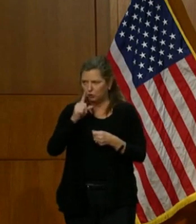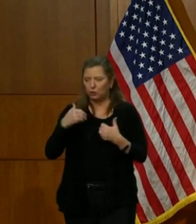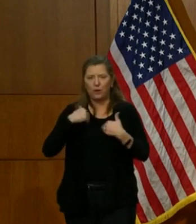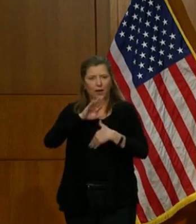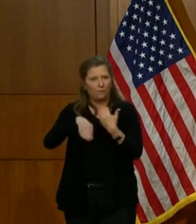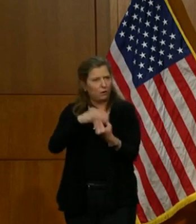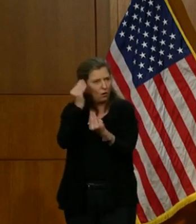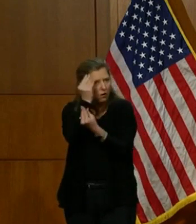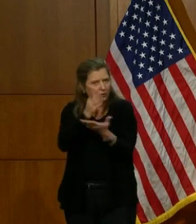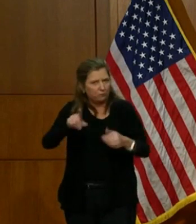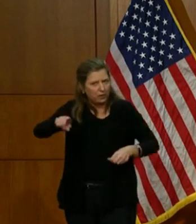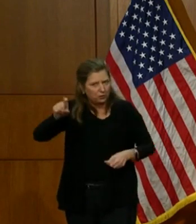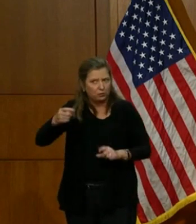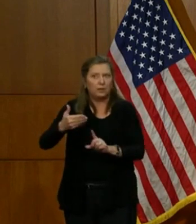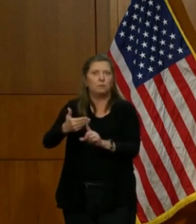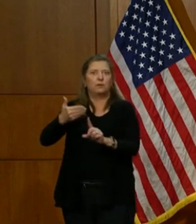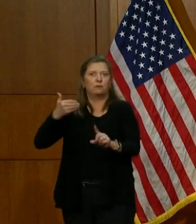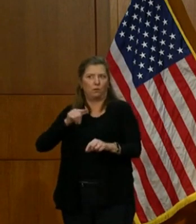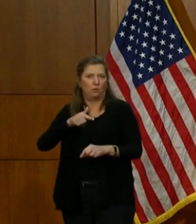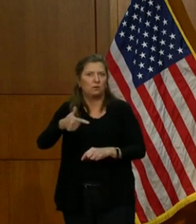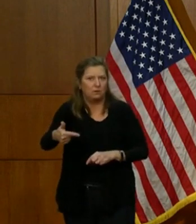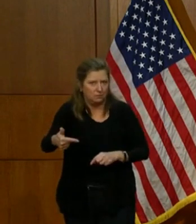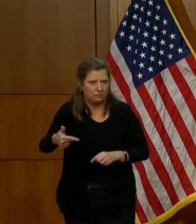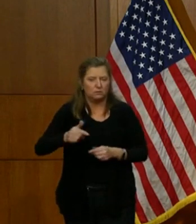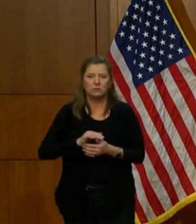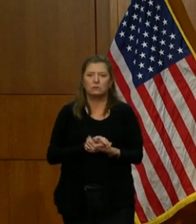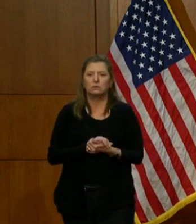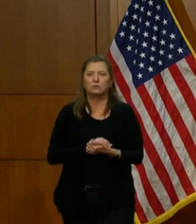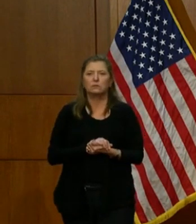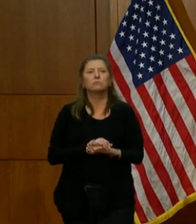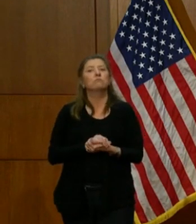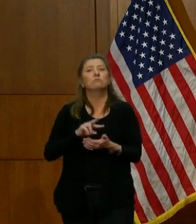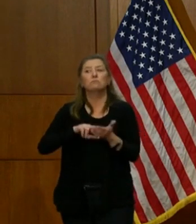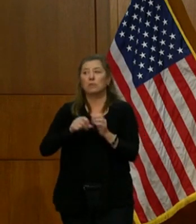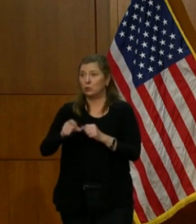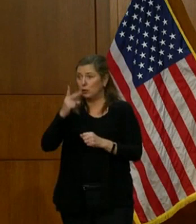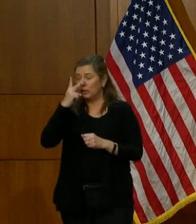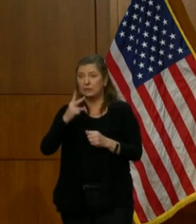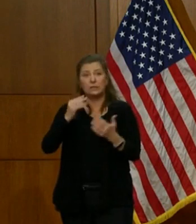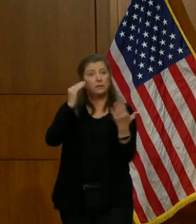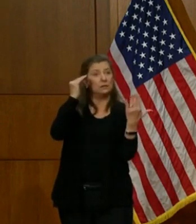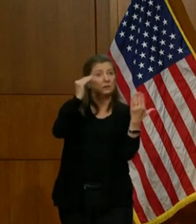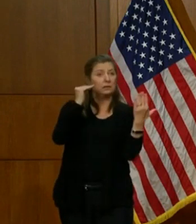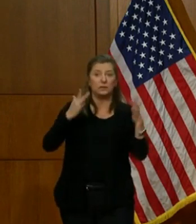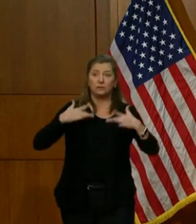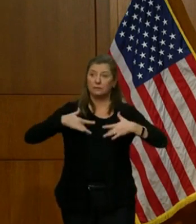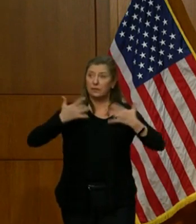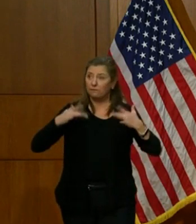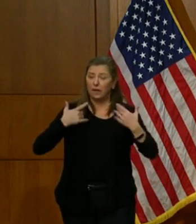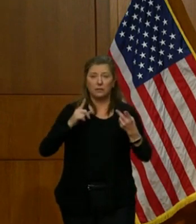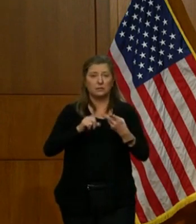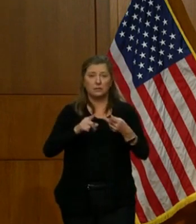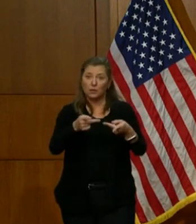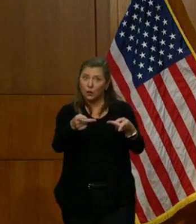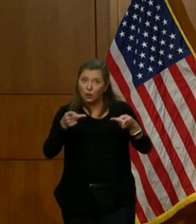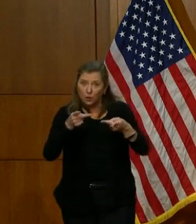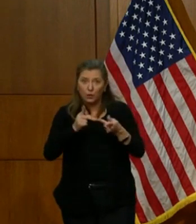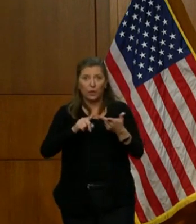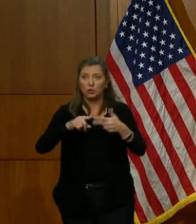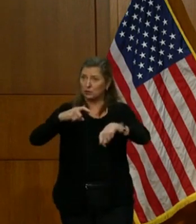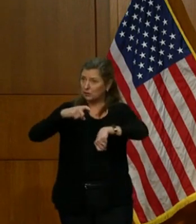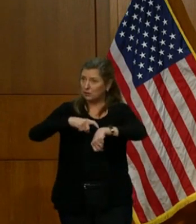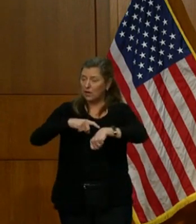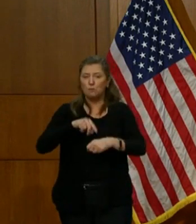information you need ahead of time. So you will be able to see a list of events, locations, and times.